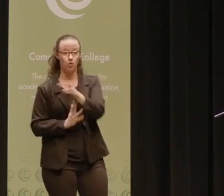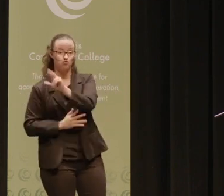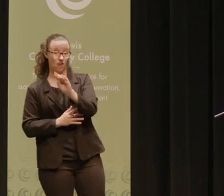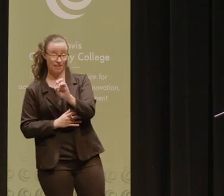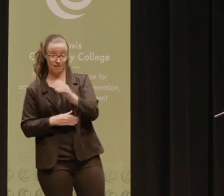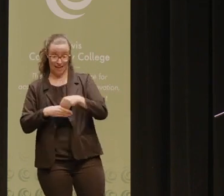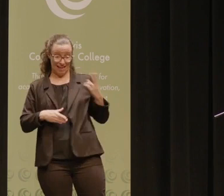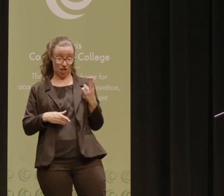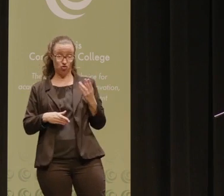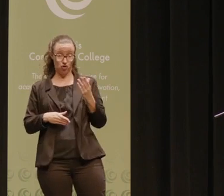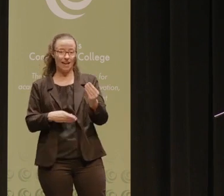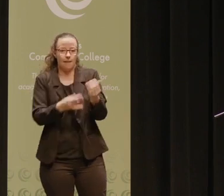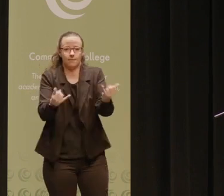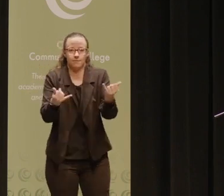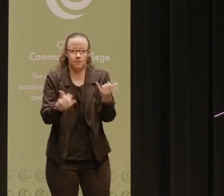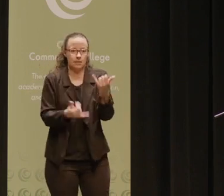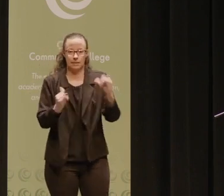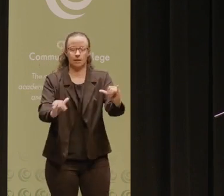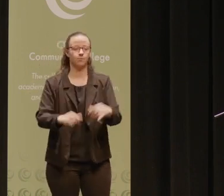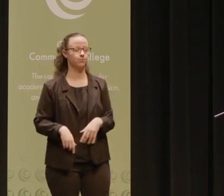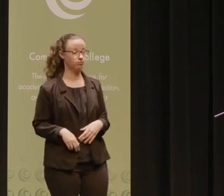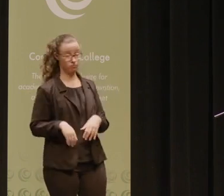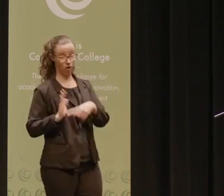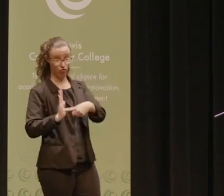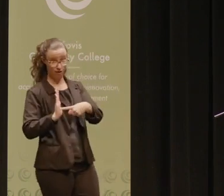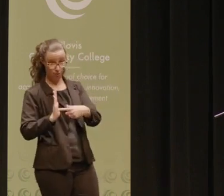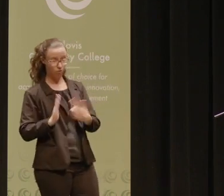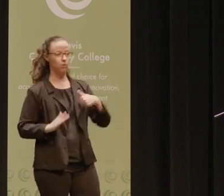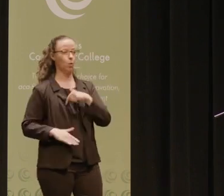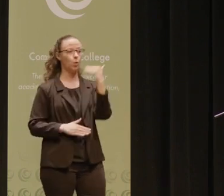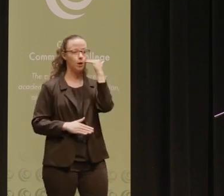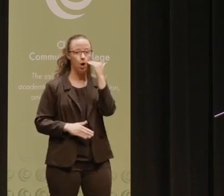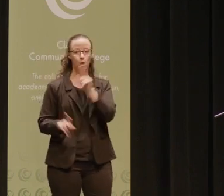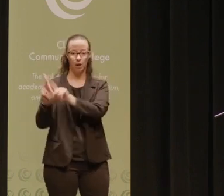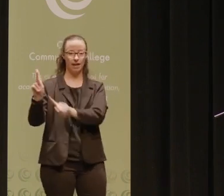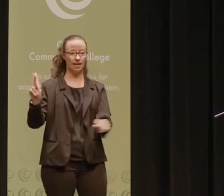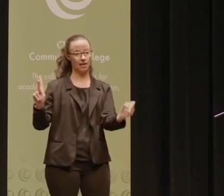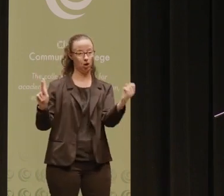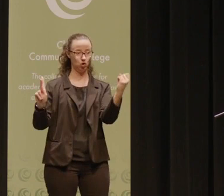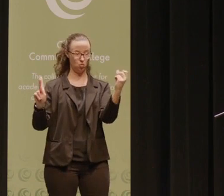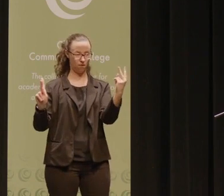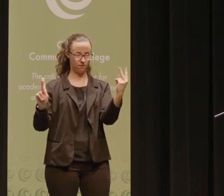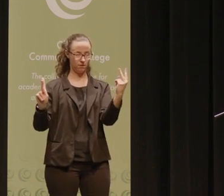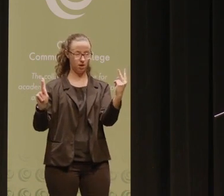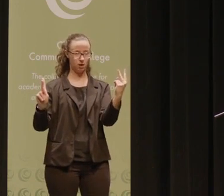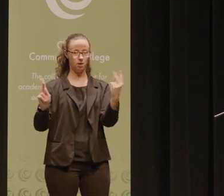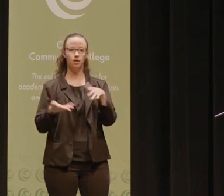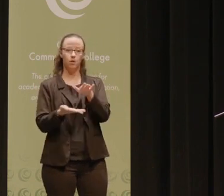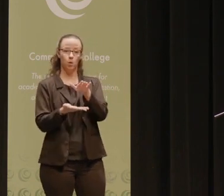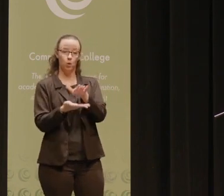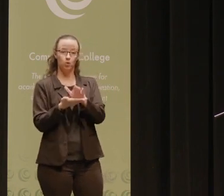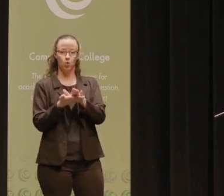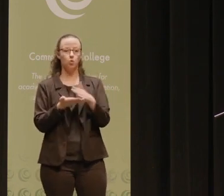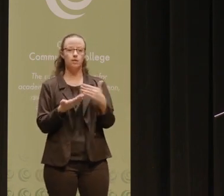both historically and contemporarily. So for example, we know that in the K-12 context, schools